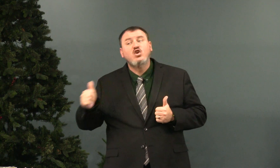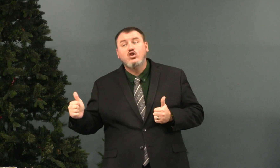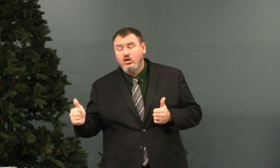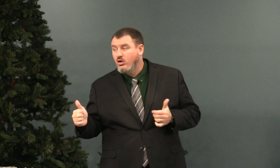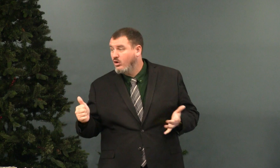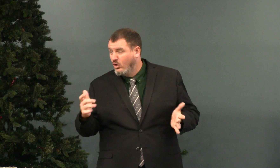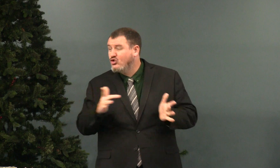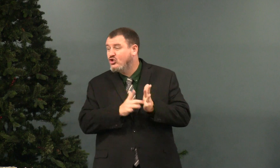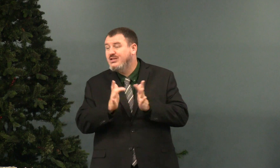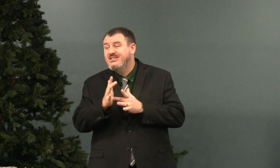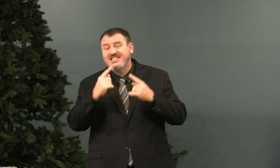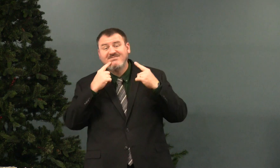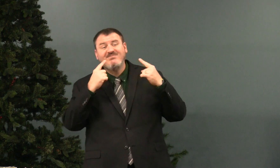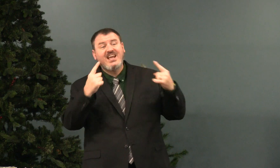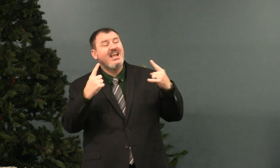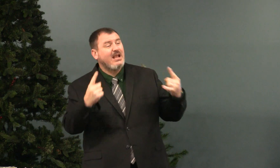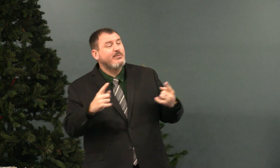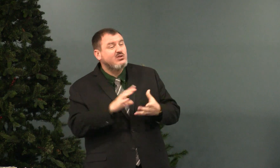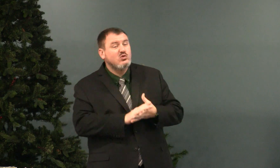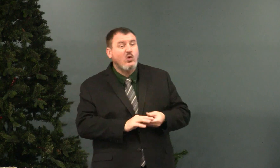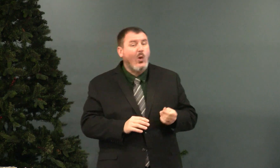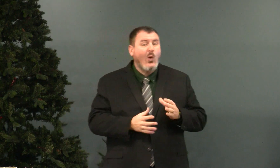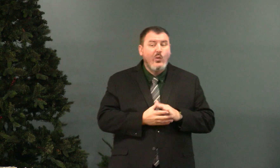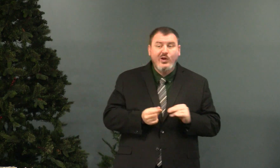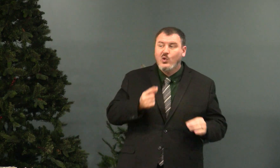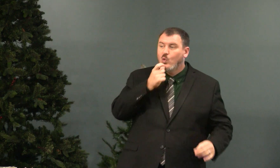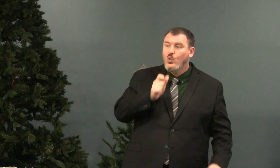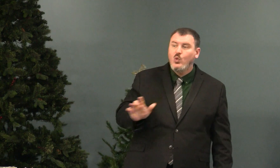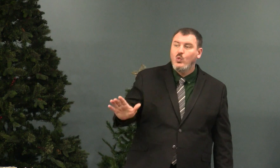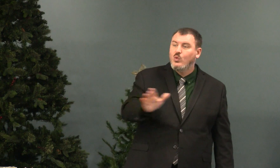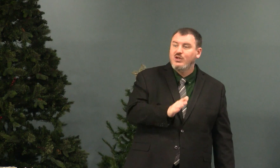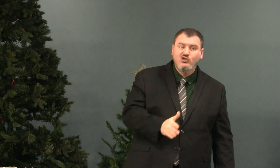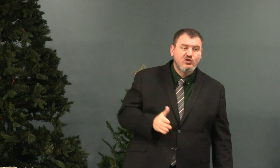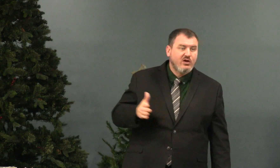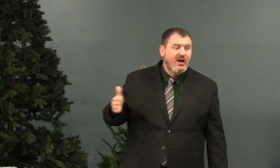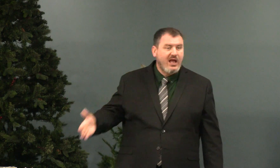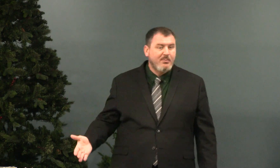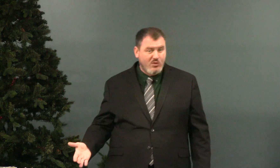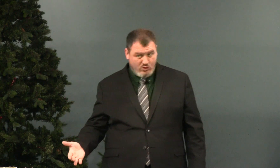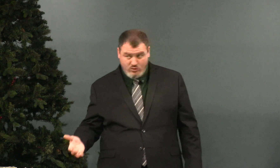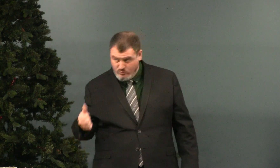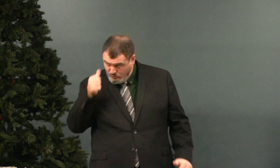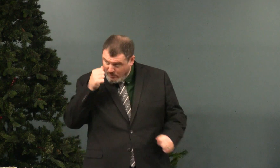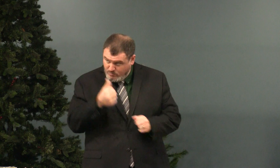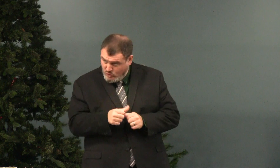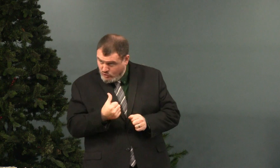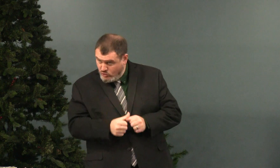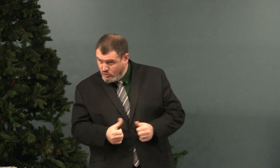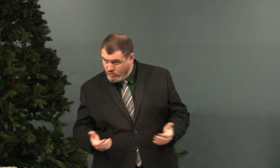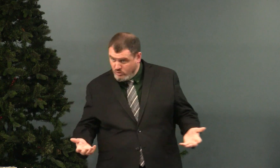could be close to you, could be a little bit further away. There's a famous story about who your neighbor is. Remember that?